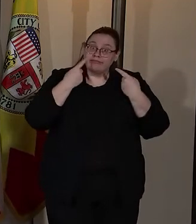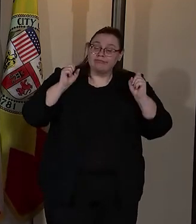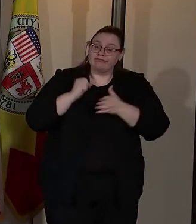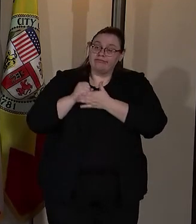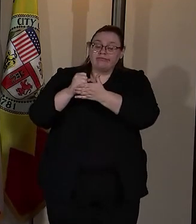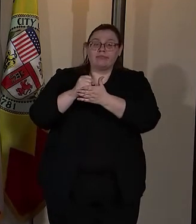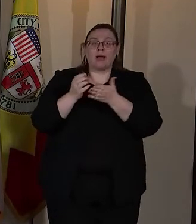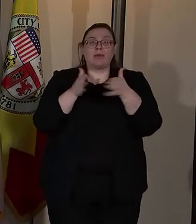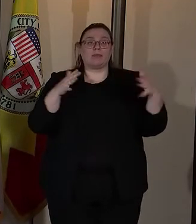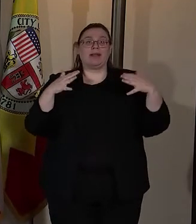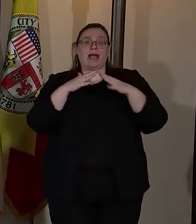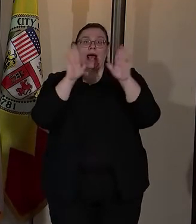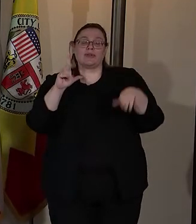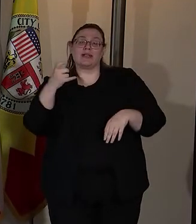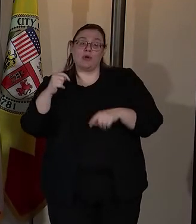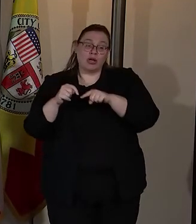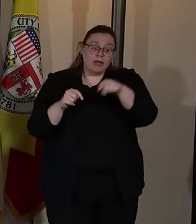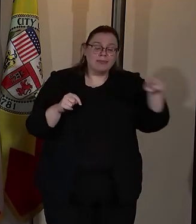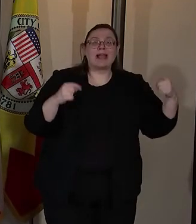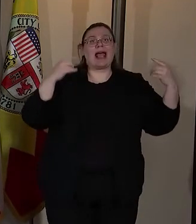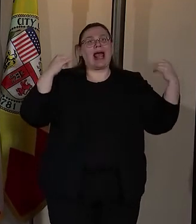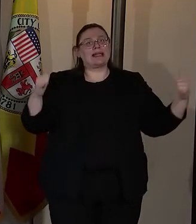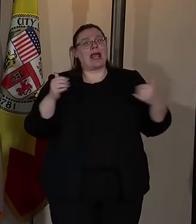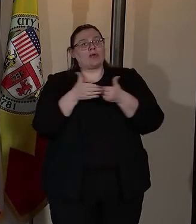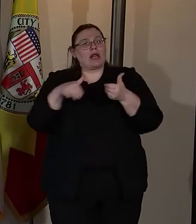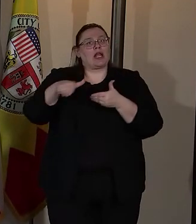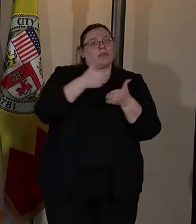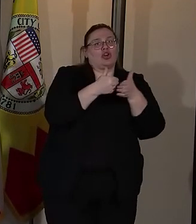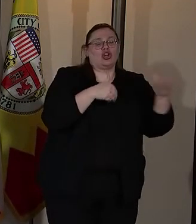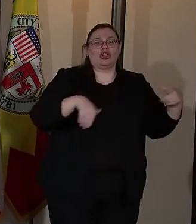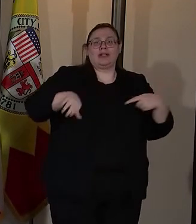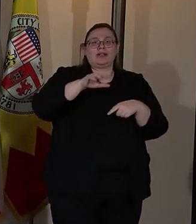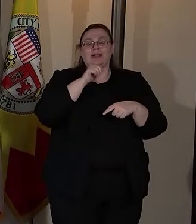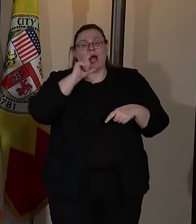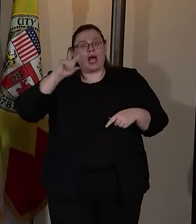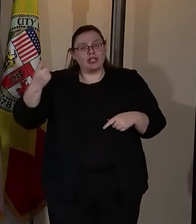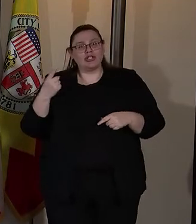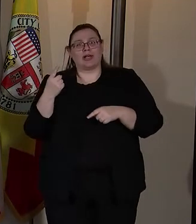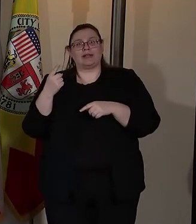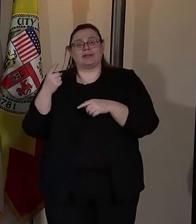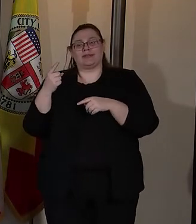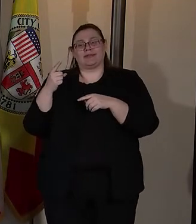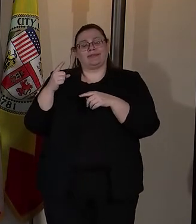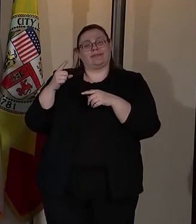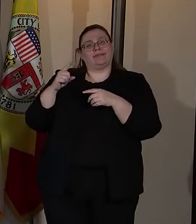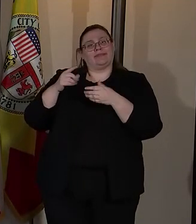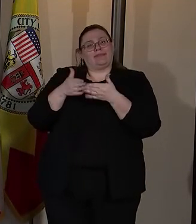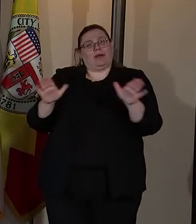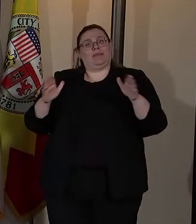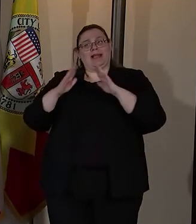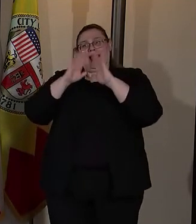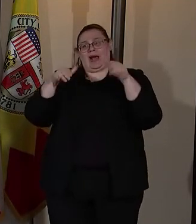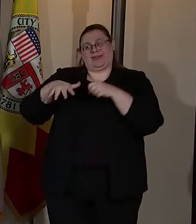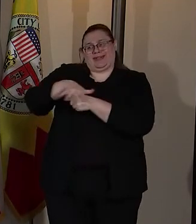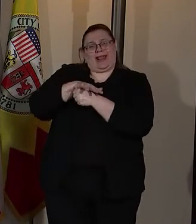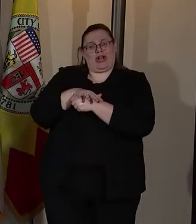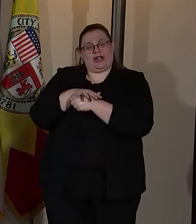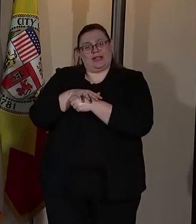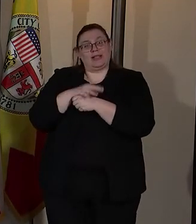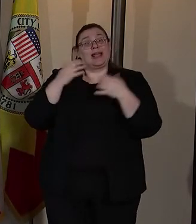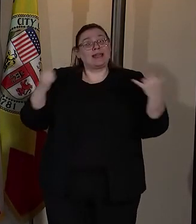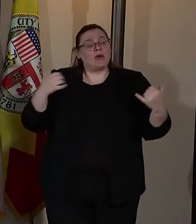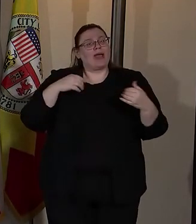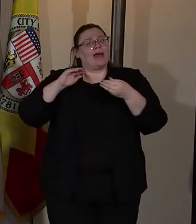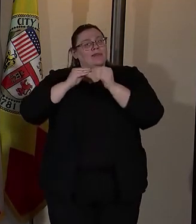developments but now into neighborhoods as well outside of the campuses of public housing and today we have